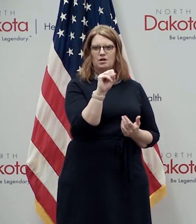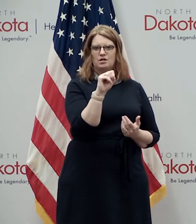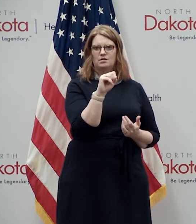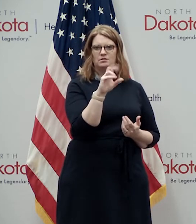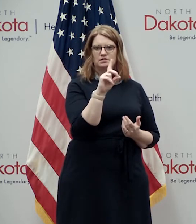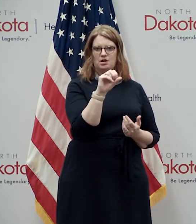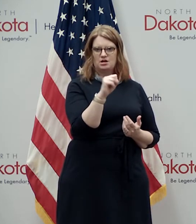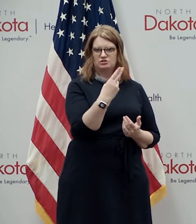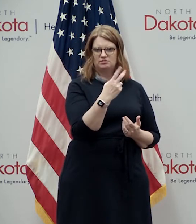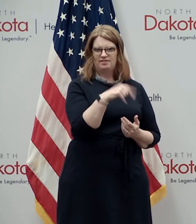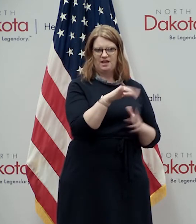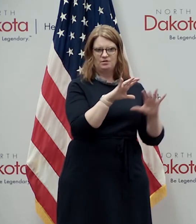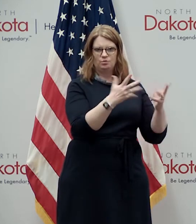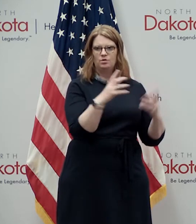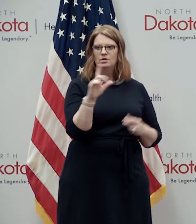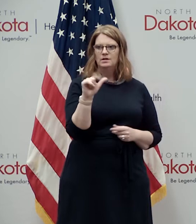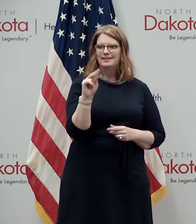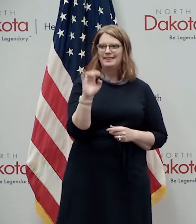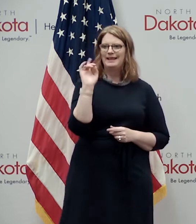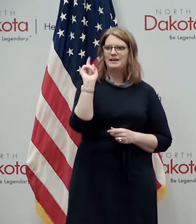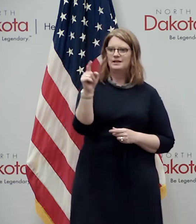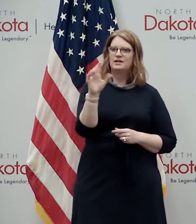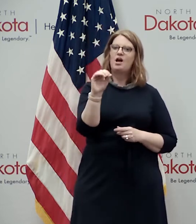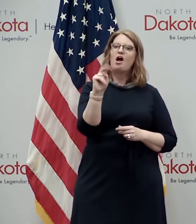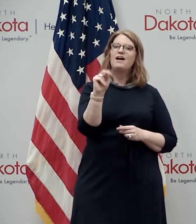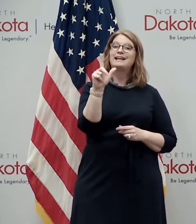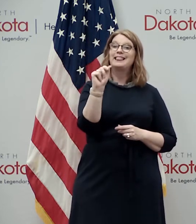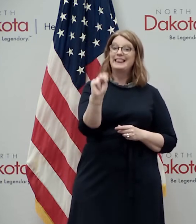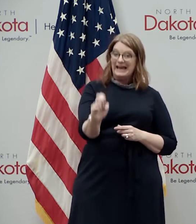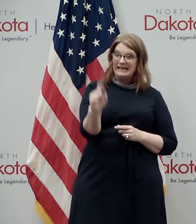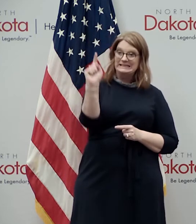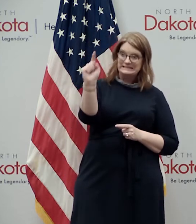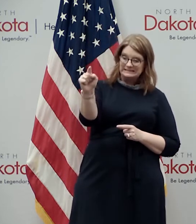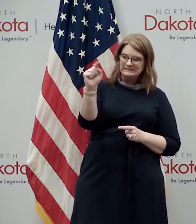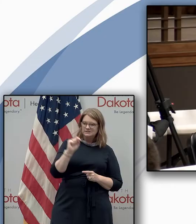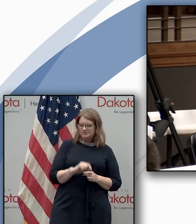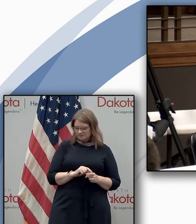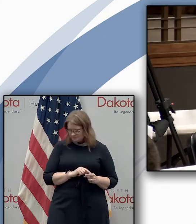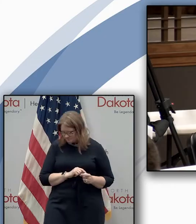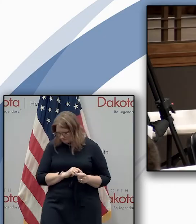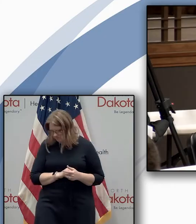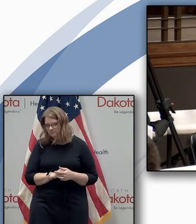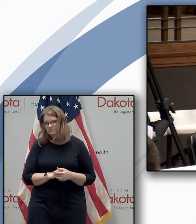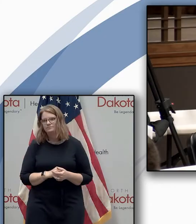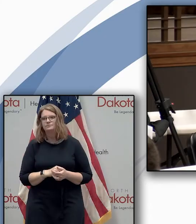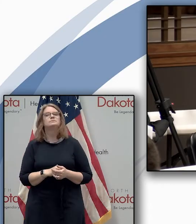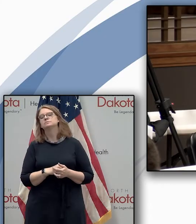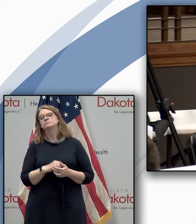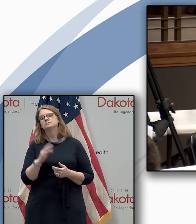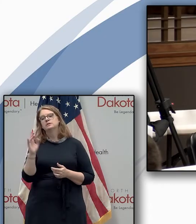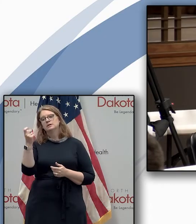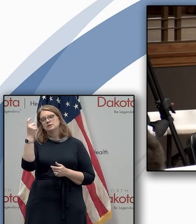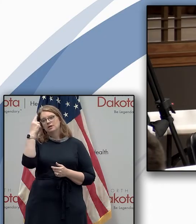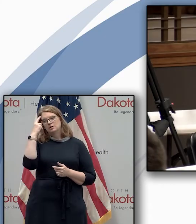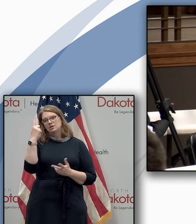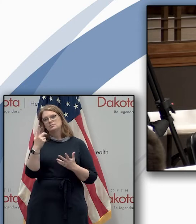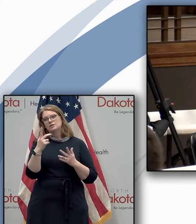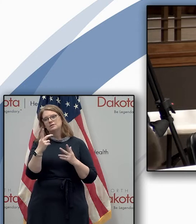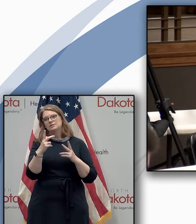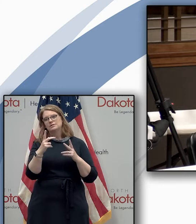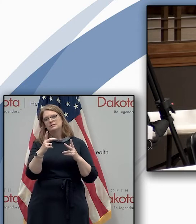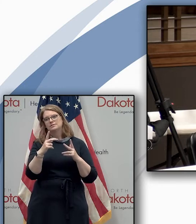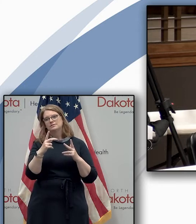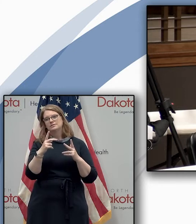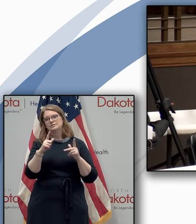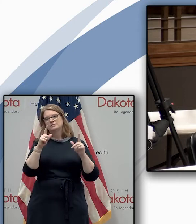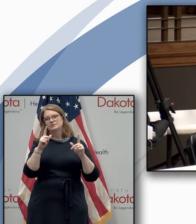lane on lane we're on lane right now governor when we've had issues with testing machines in previous uh